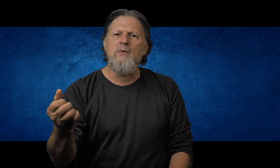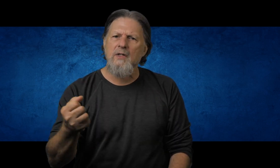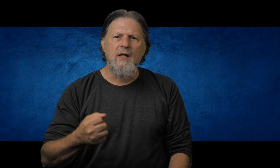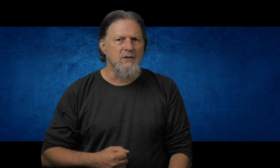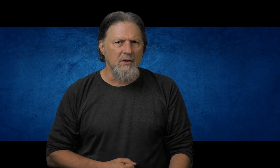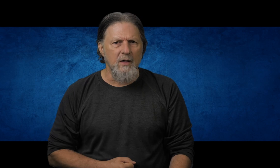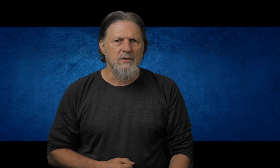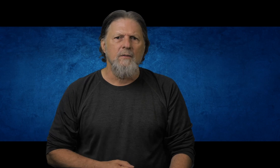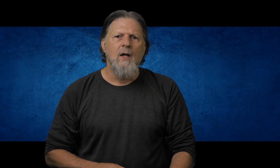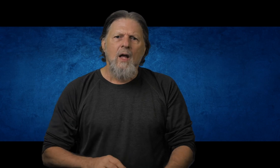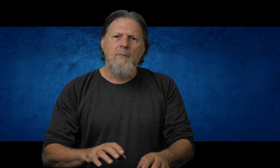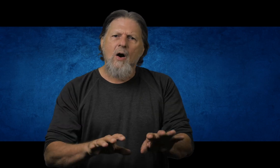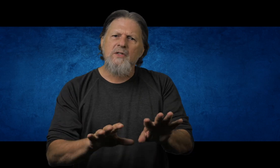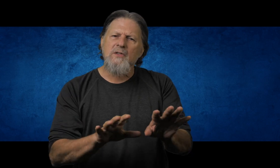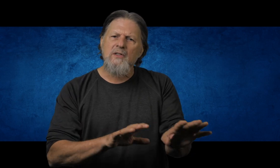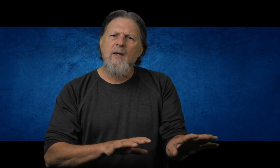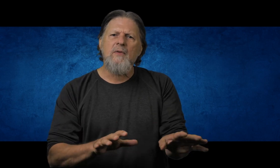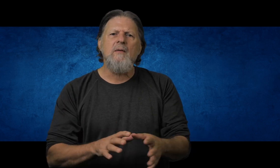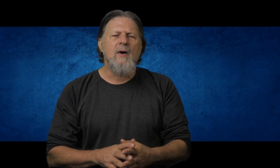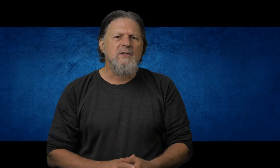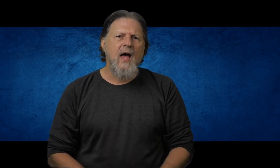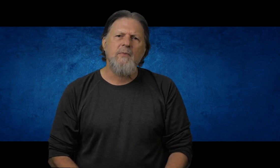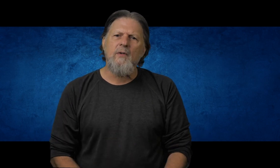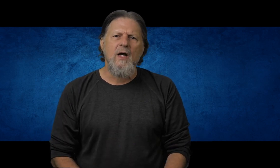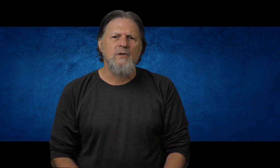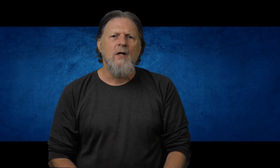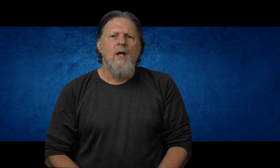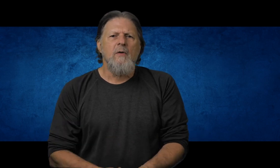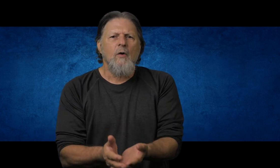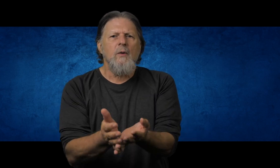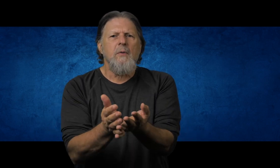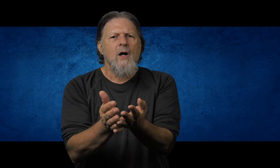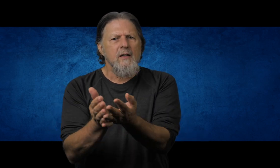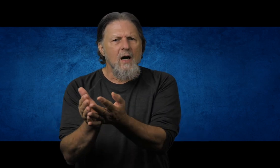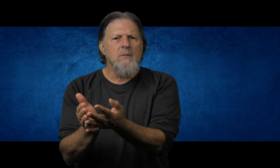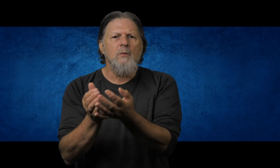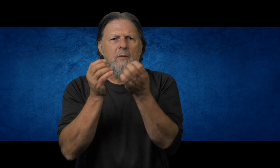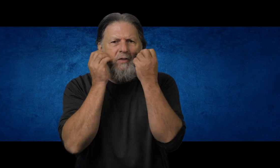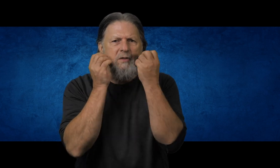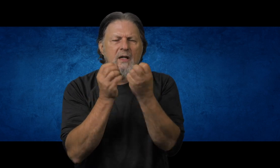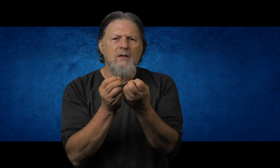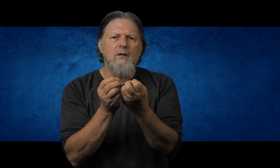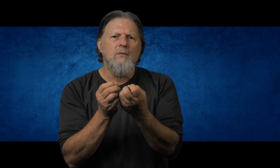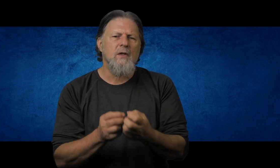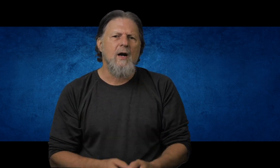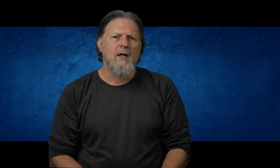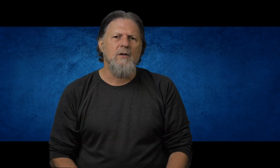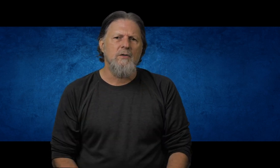was getting serious. And Paul says the same thing must happen with us. Before we put on the armor, we must deal with our attitudes.